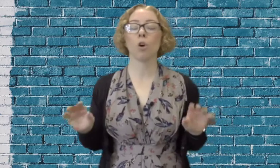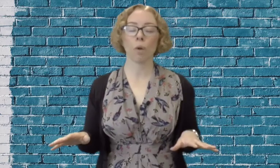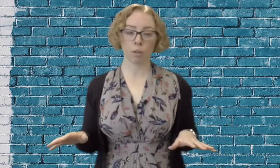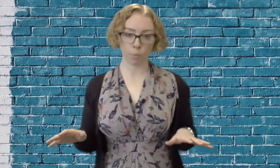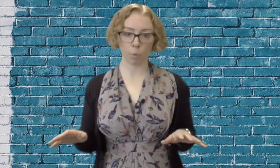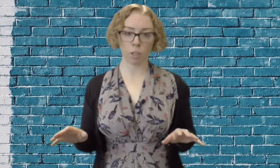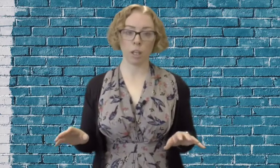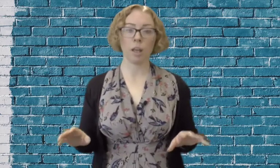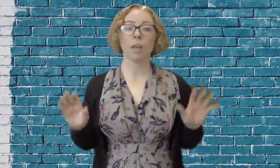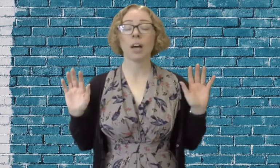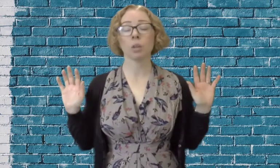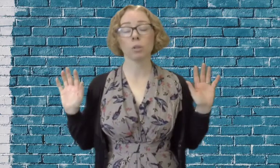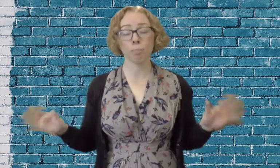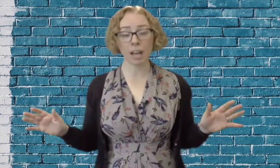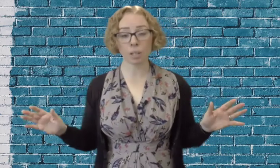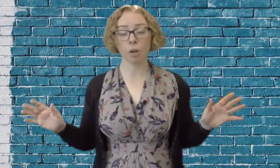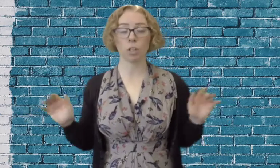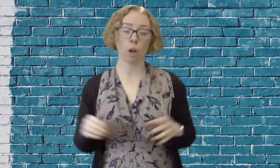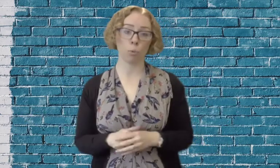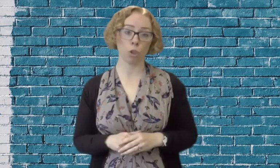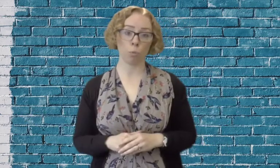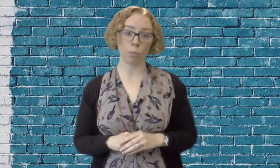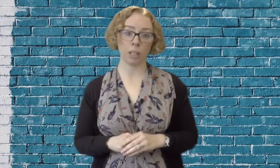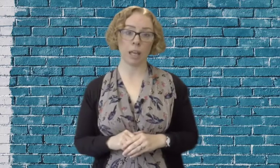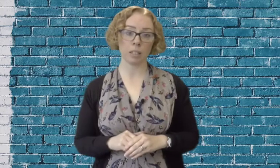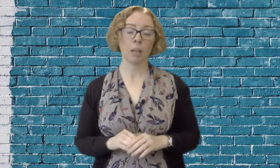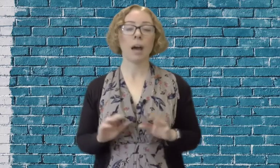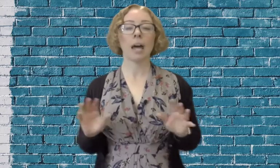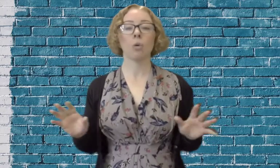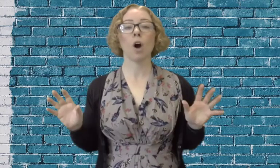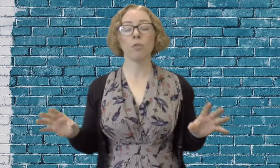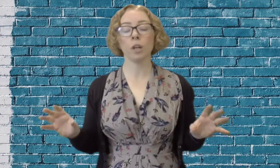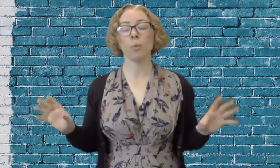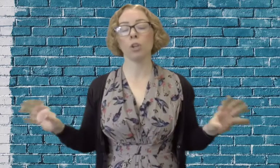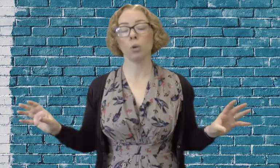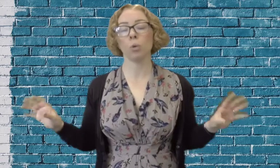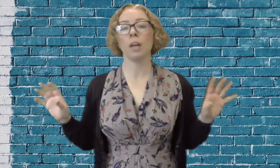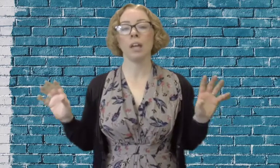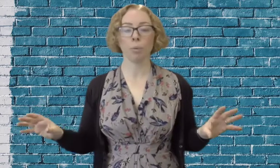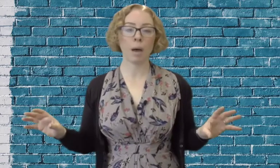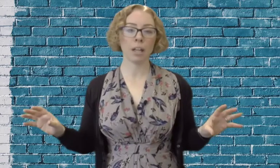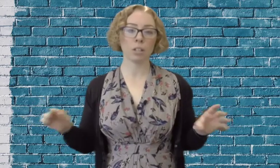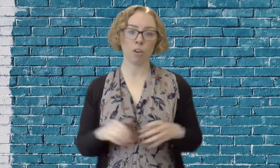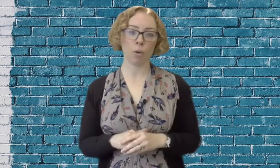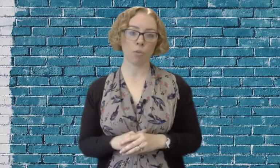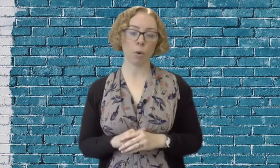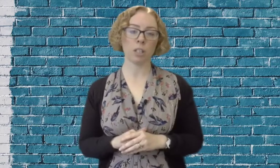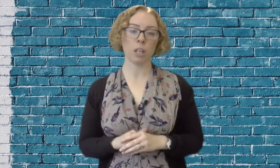got round number pricing. That's going to maximize the eyeballs that your property gets and it will hopefully put you in the band of pricing